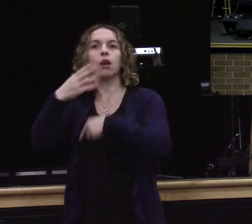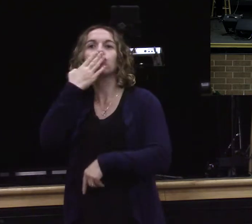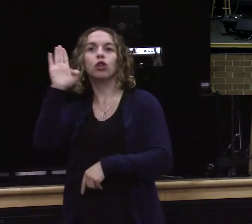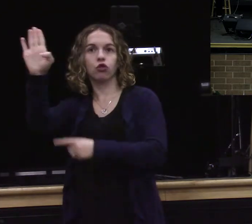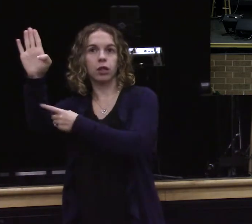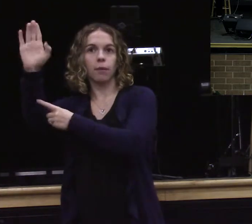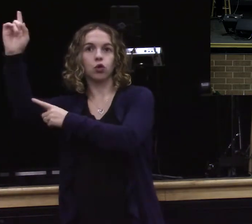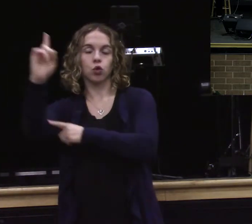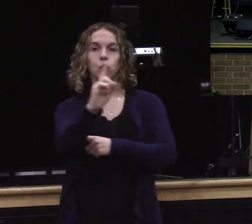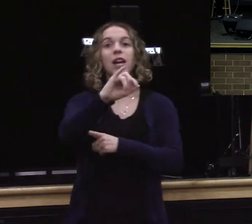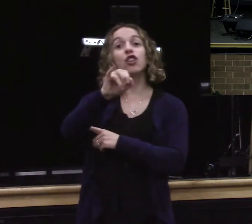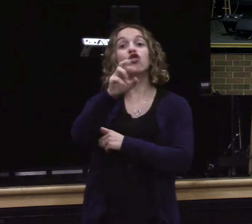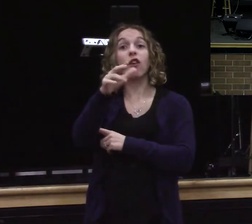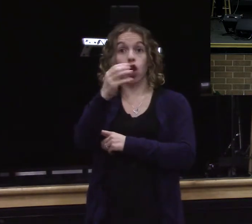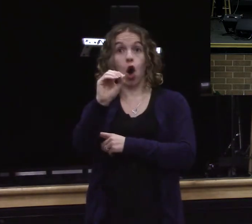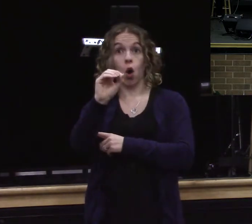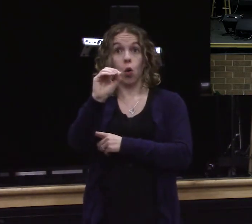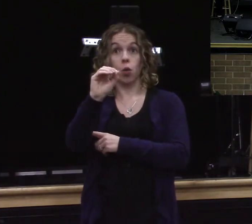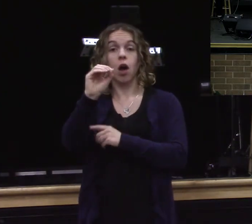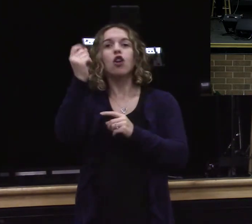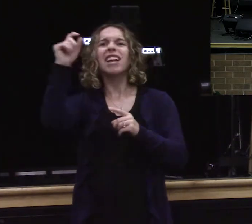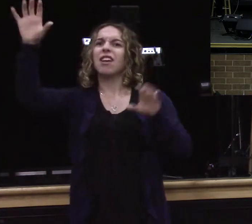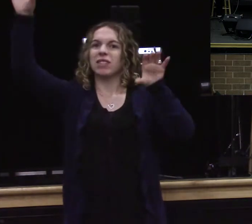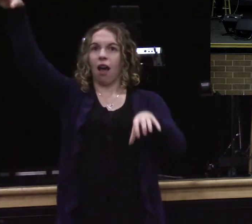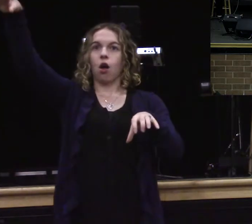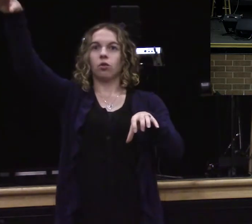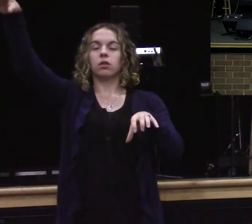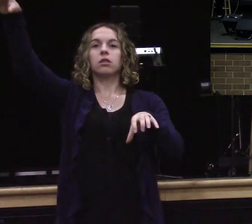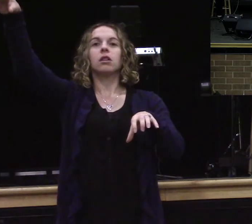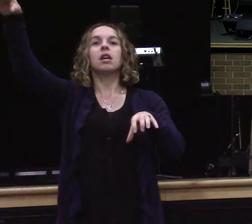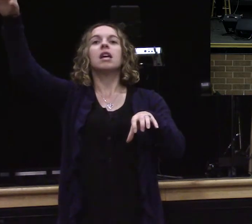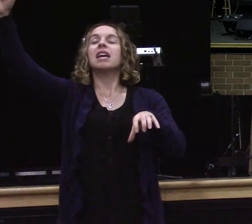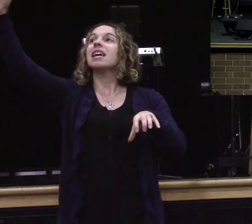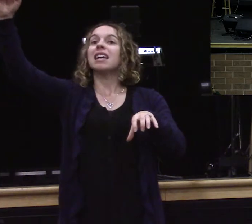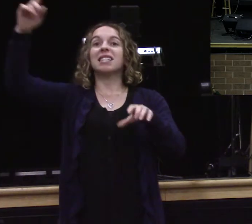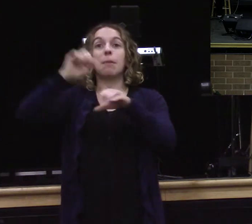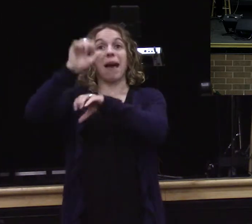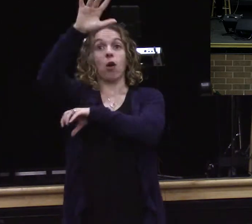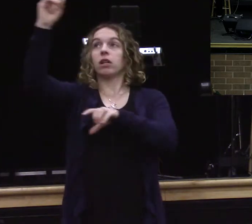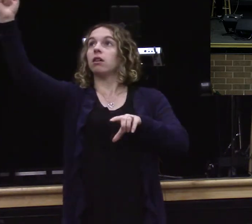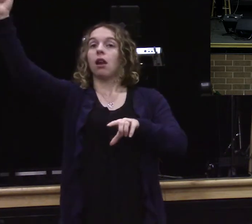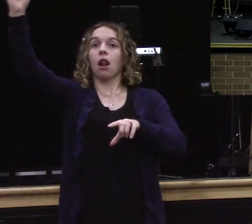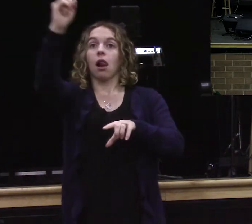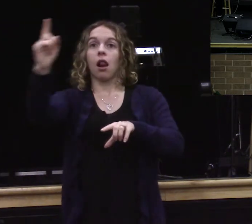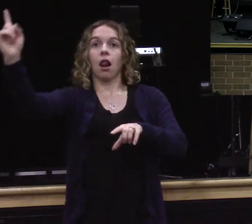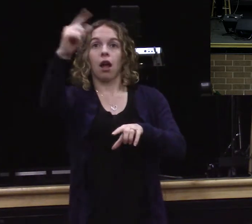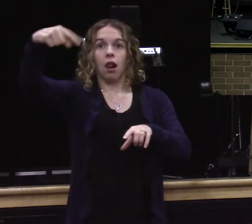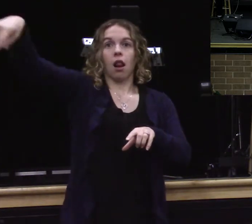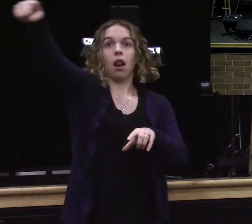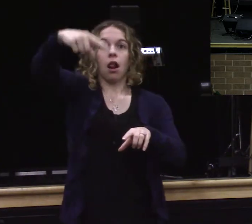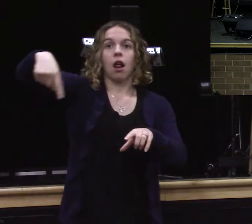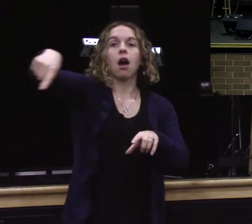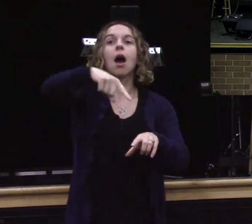miles. It drops about 3,000 feet. That's like a mountain. It drops 3,000 feet. And there's all these places